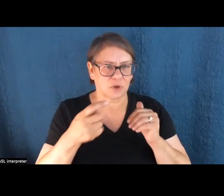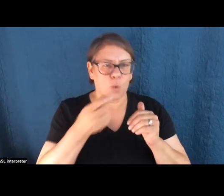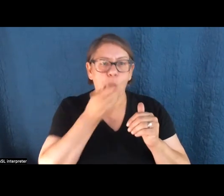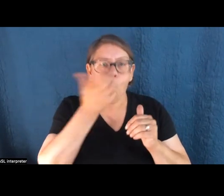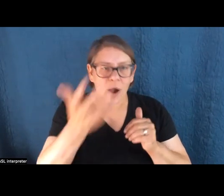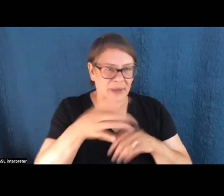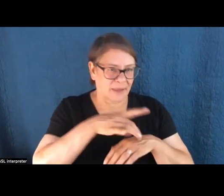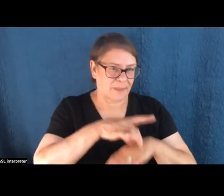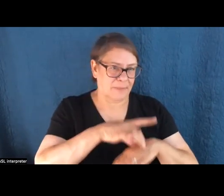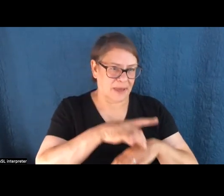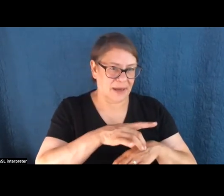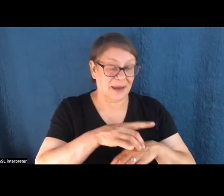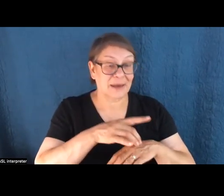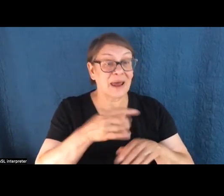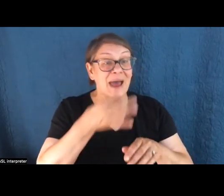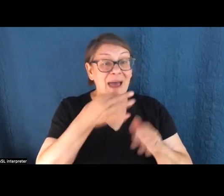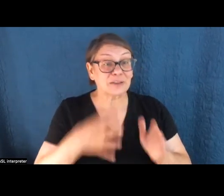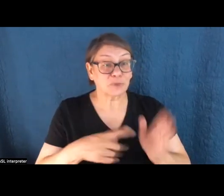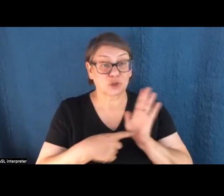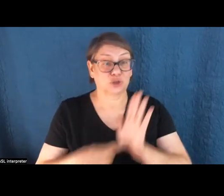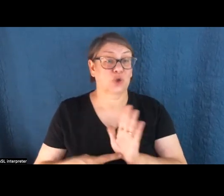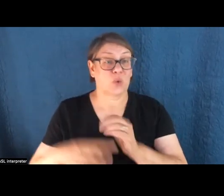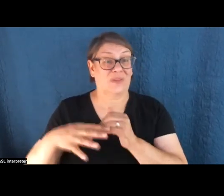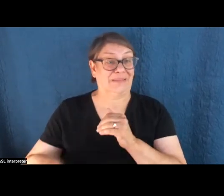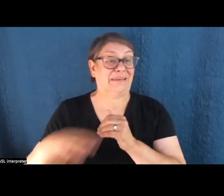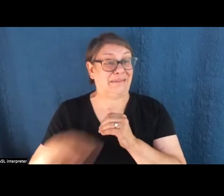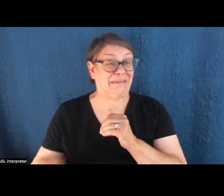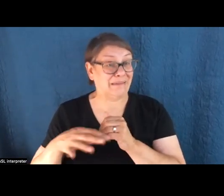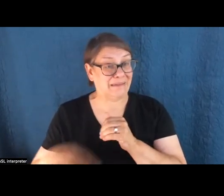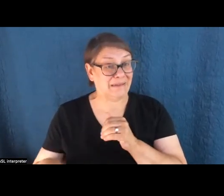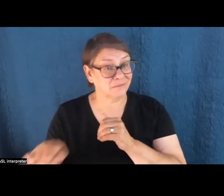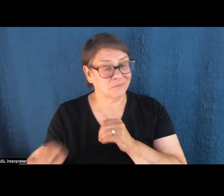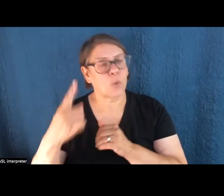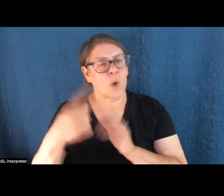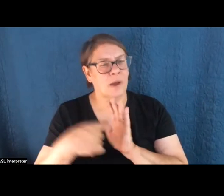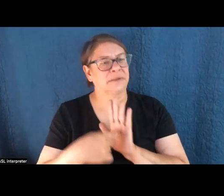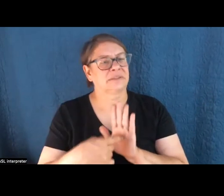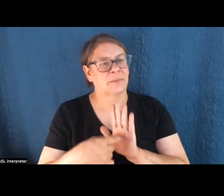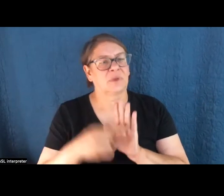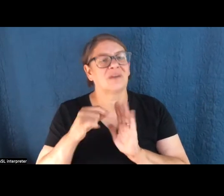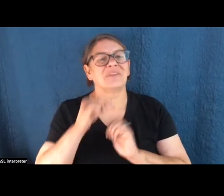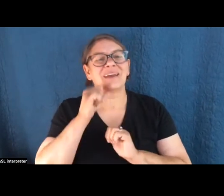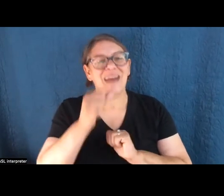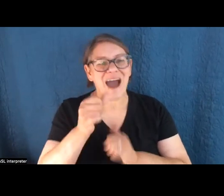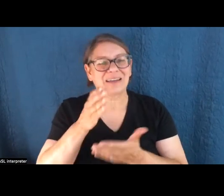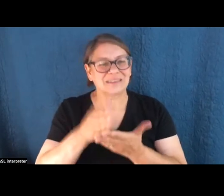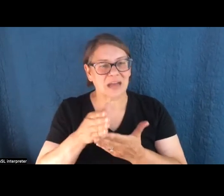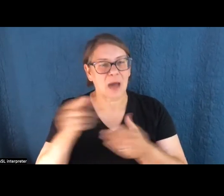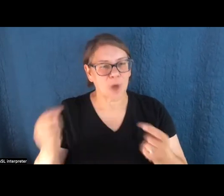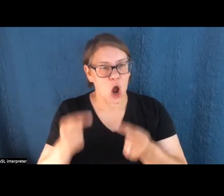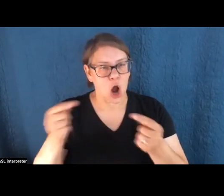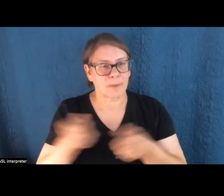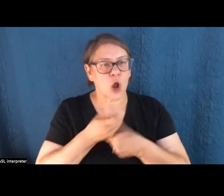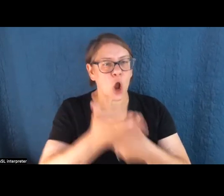Experts pointed to the leaking oil pipeline off the Orange County coast as just one example of the nonstop harm caused by drilling,